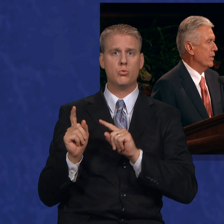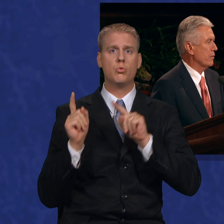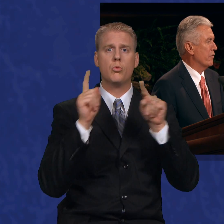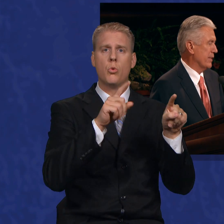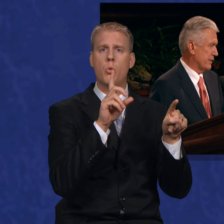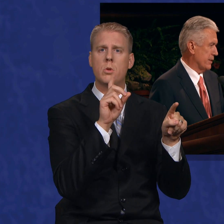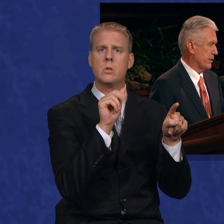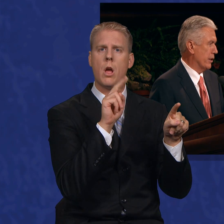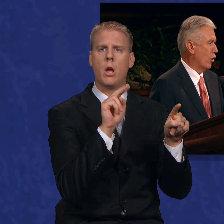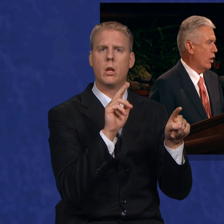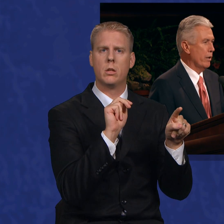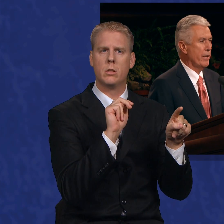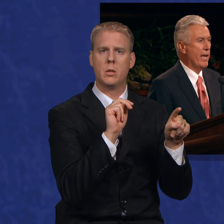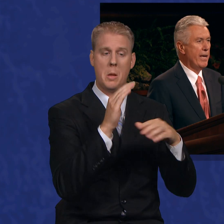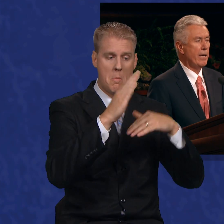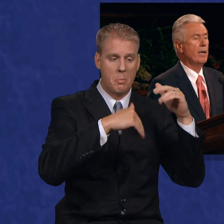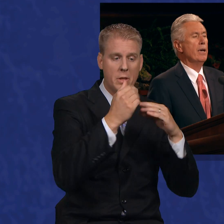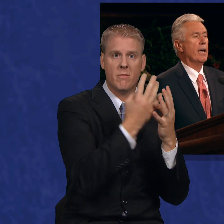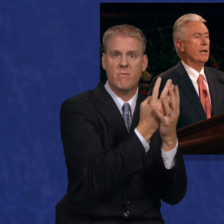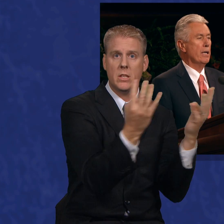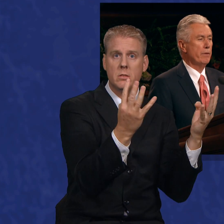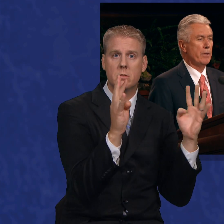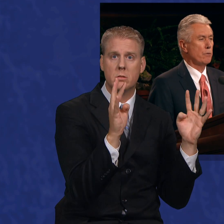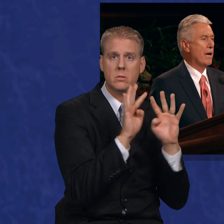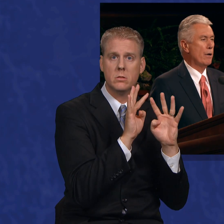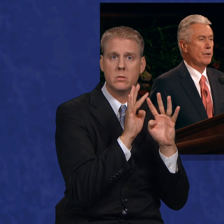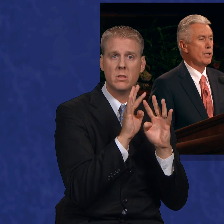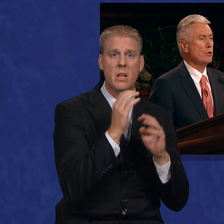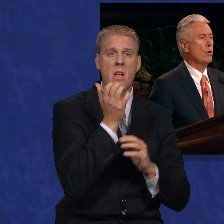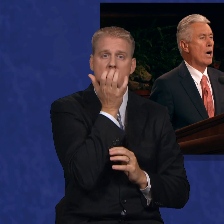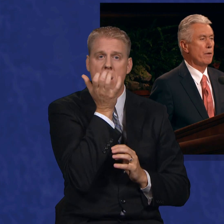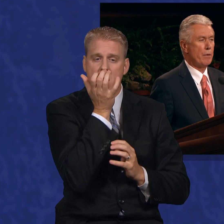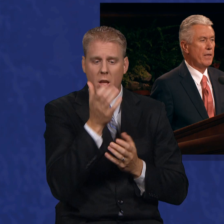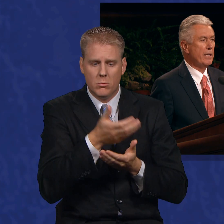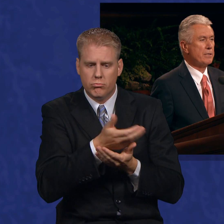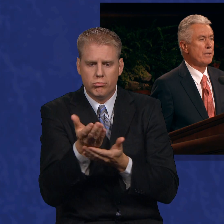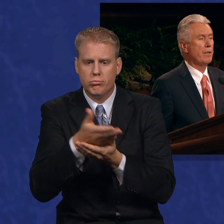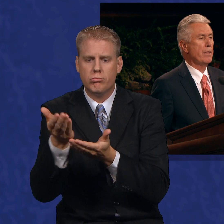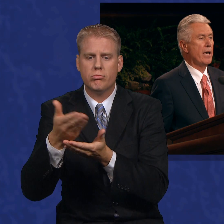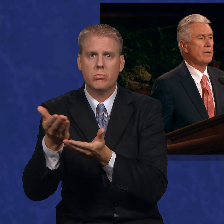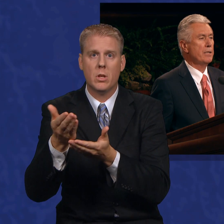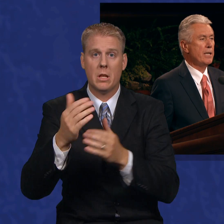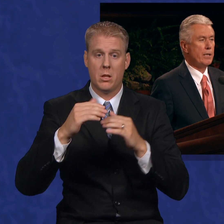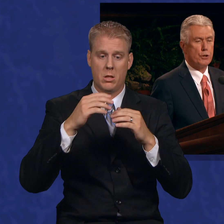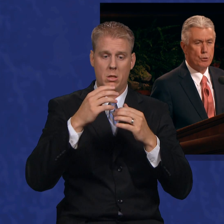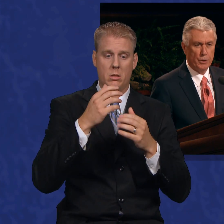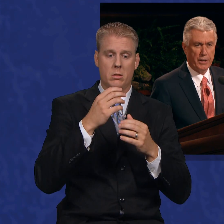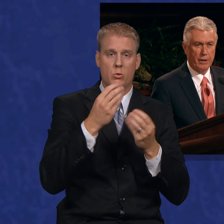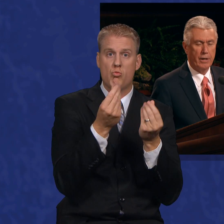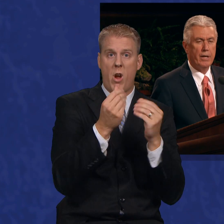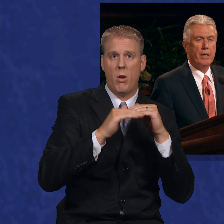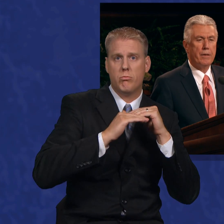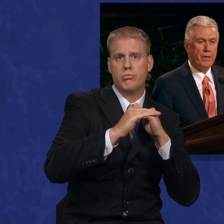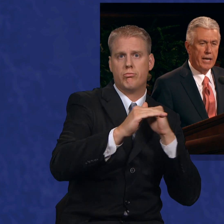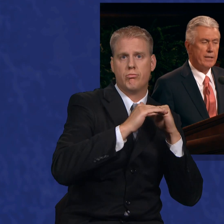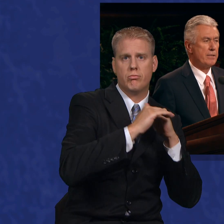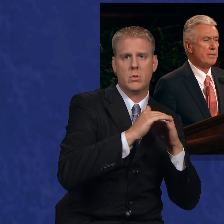and build fences and haul the hay and level the ground and do all the things that needed doing.